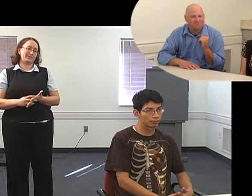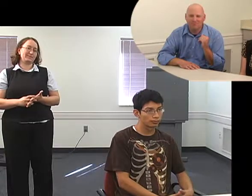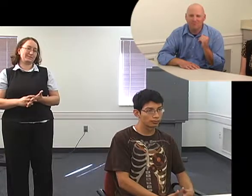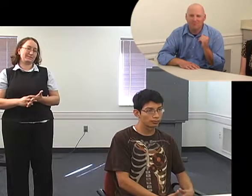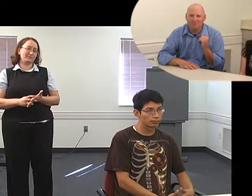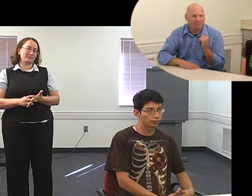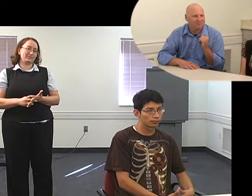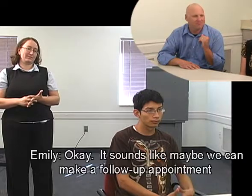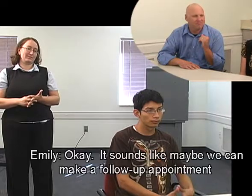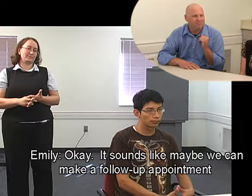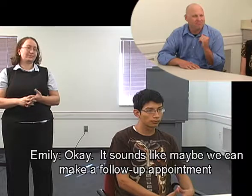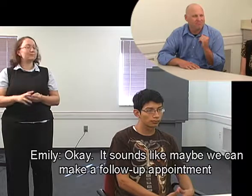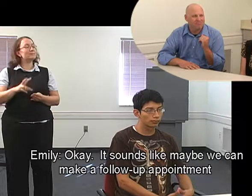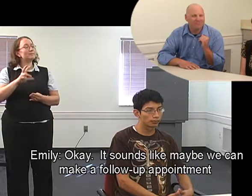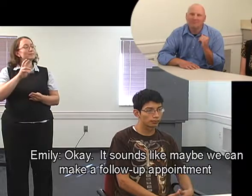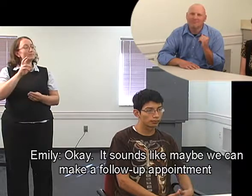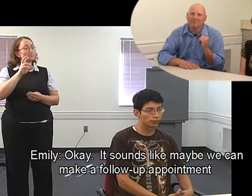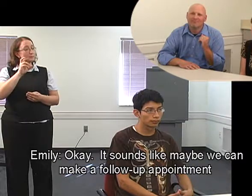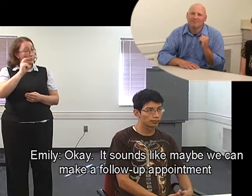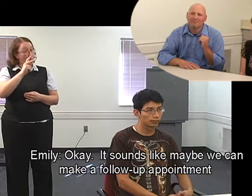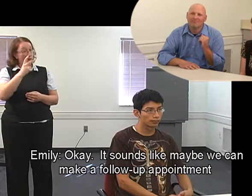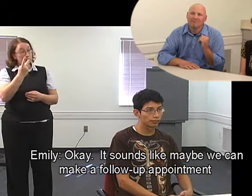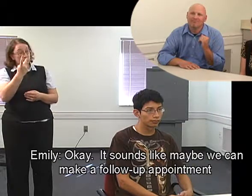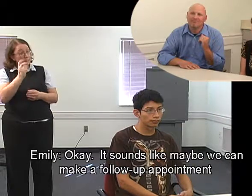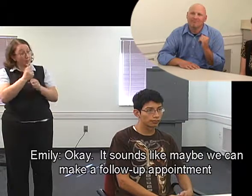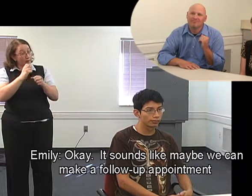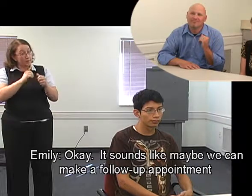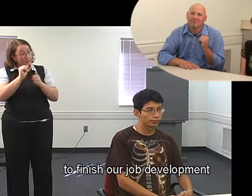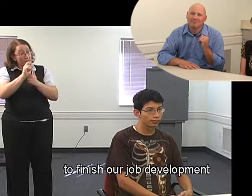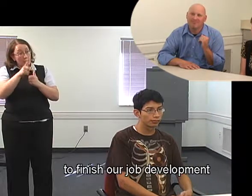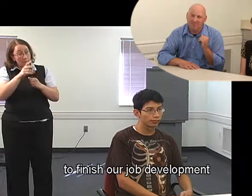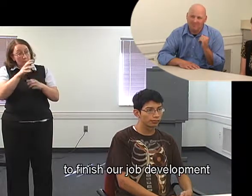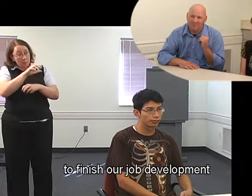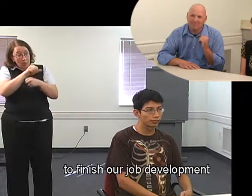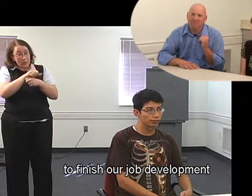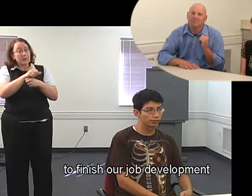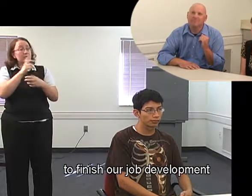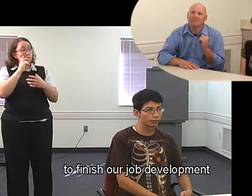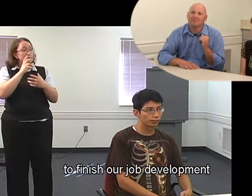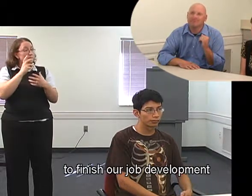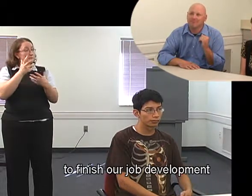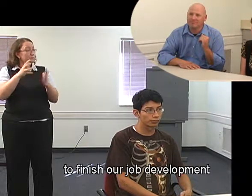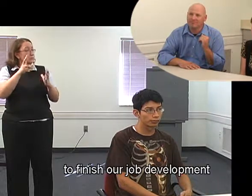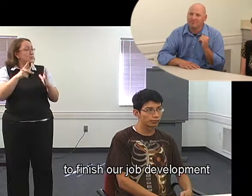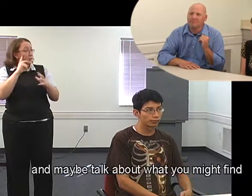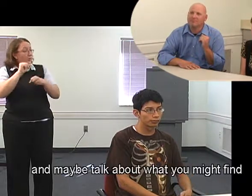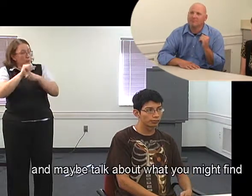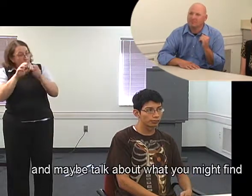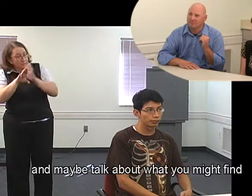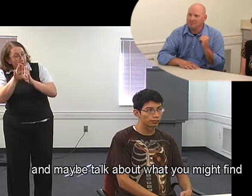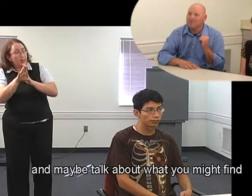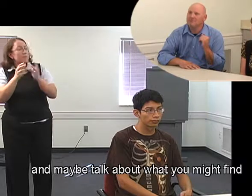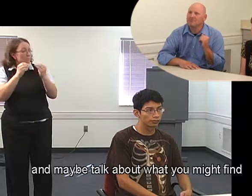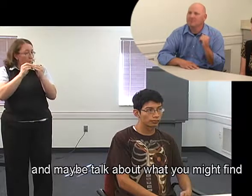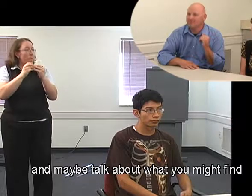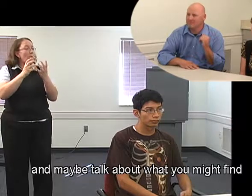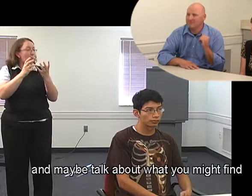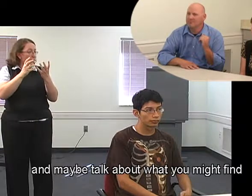much. Okay, it sounds like maybe we can make a follow-up appointment to finish our job development and